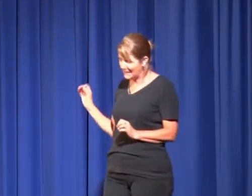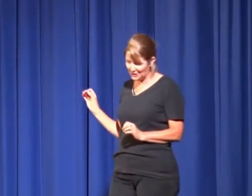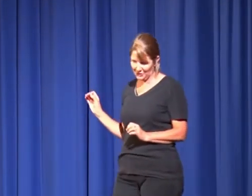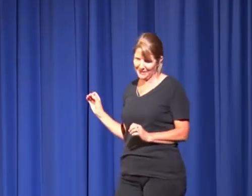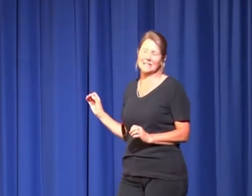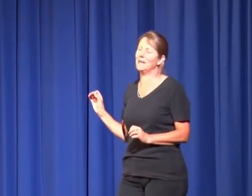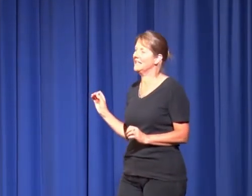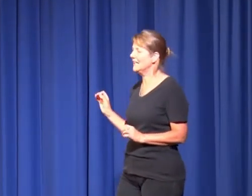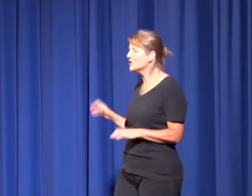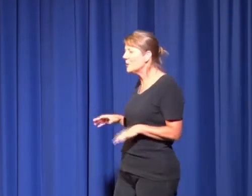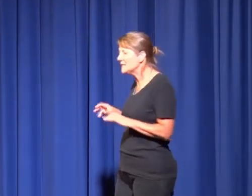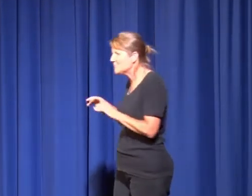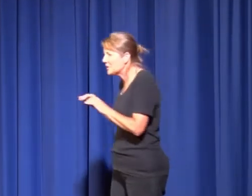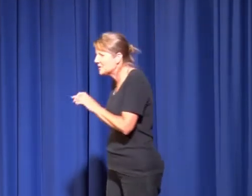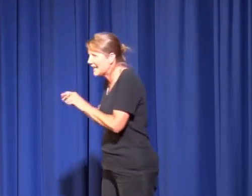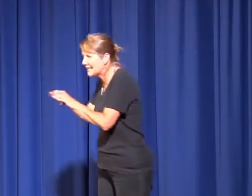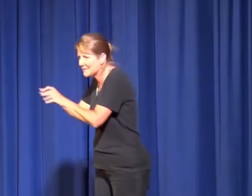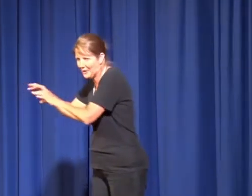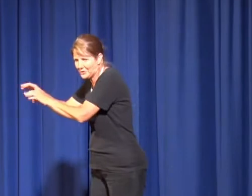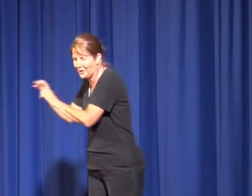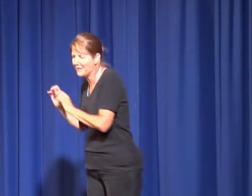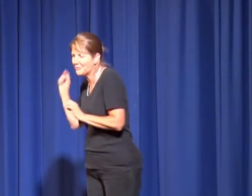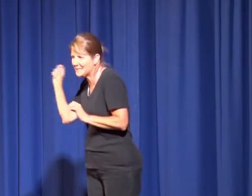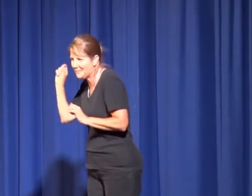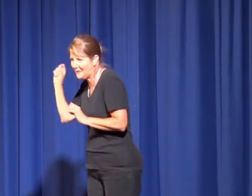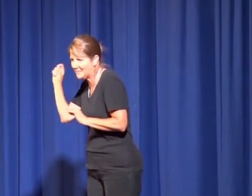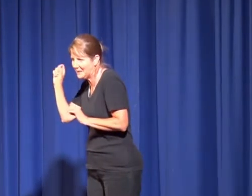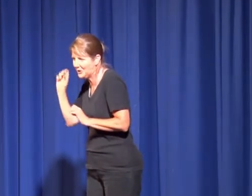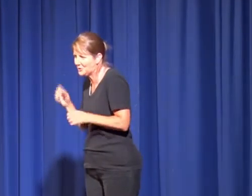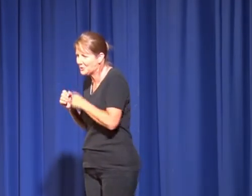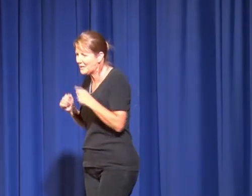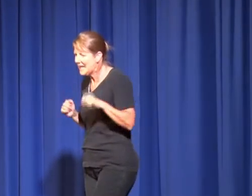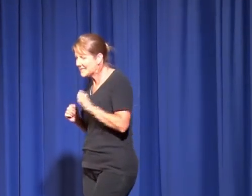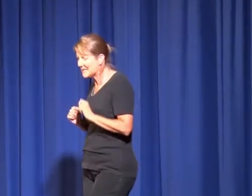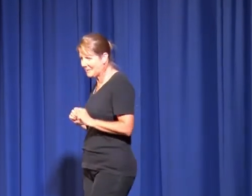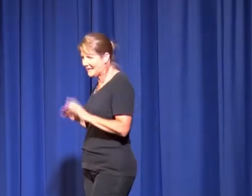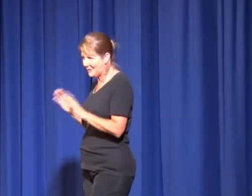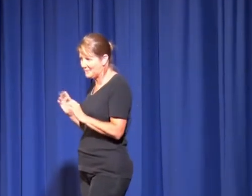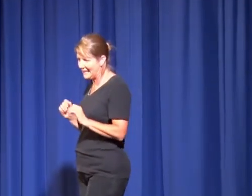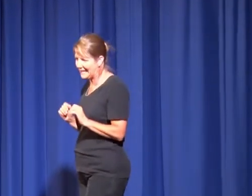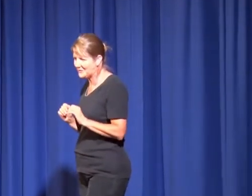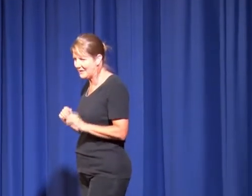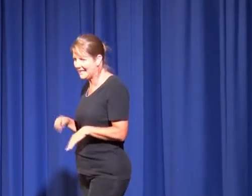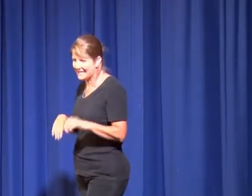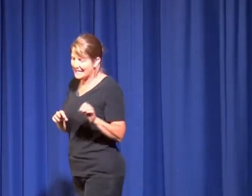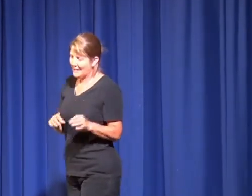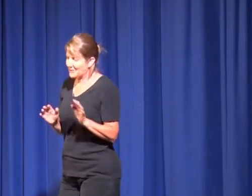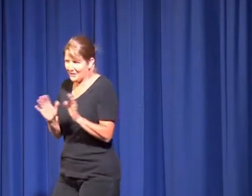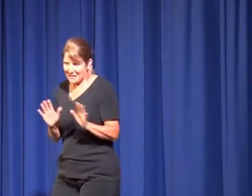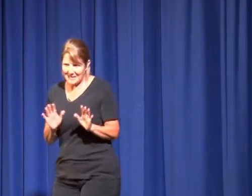bungalow in his backyard so we would tiptoe down Legg's parents' drive and we'd tap on that bungalow door and we'd sleep in and there would be Legg for Vicky and I think his